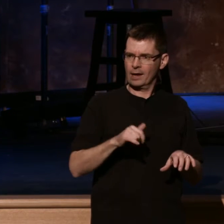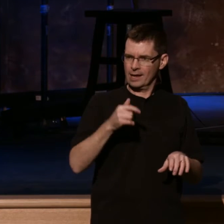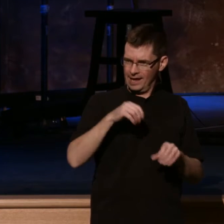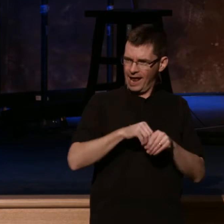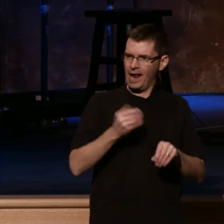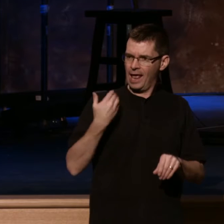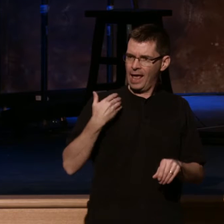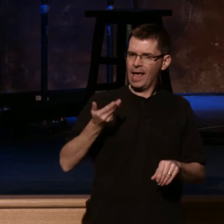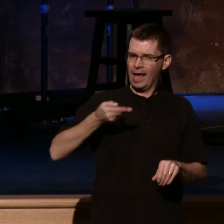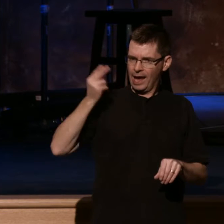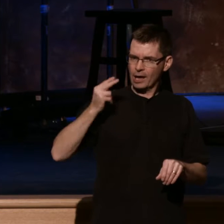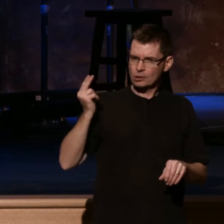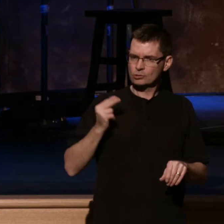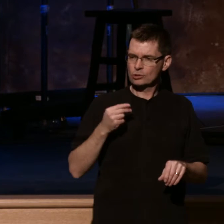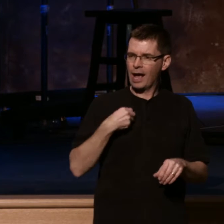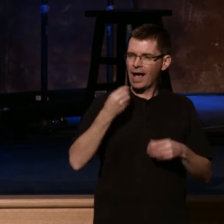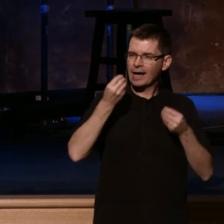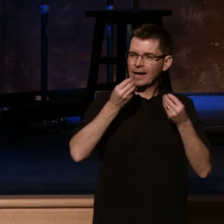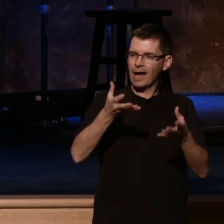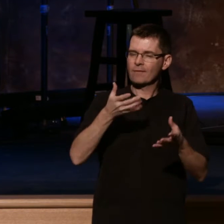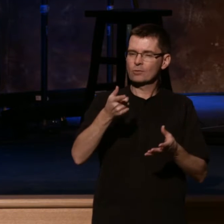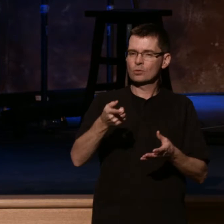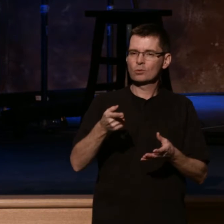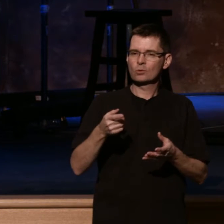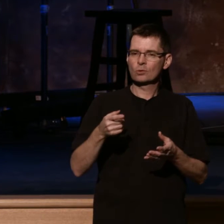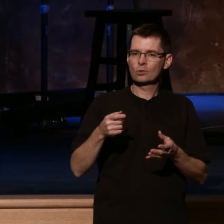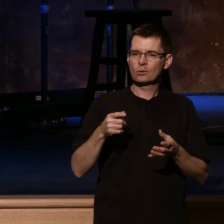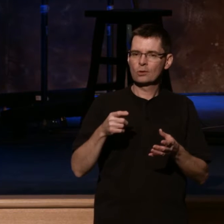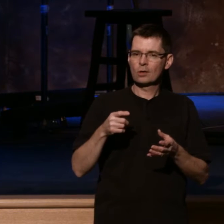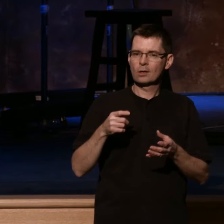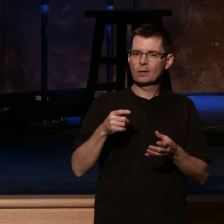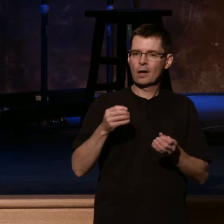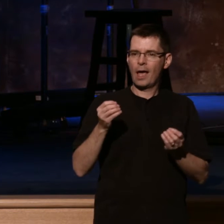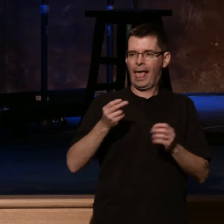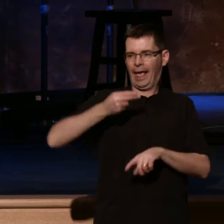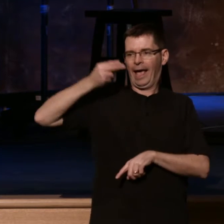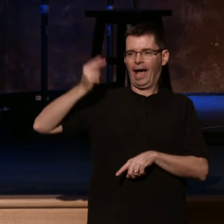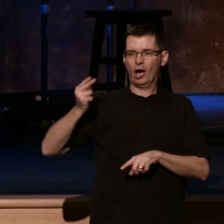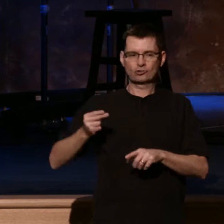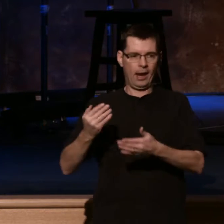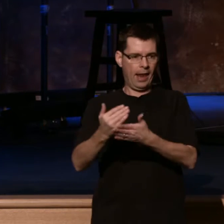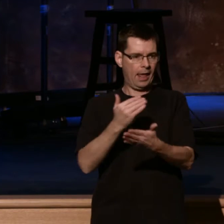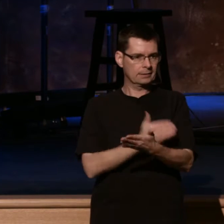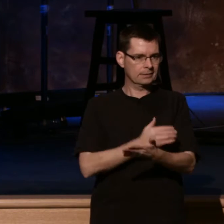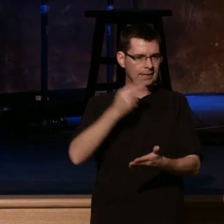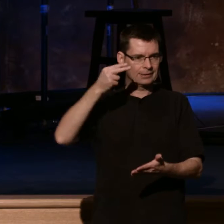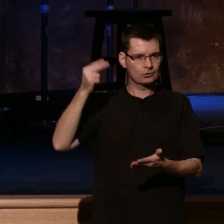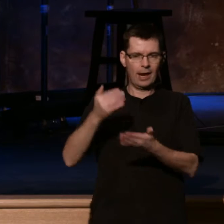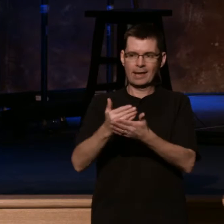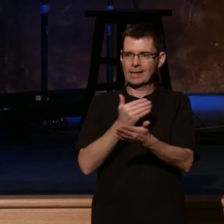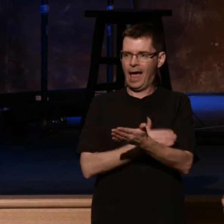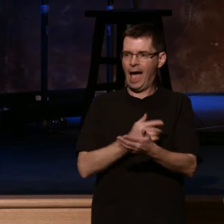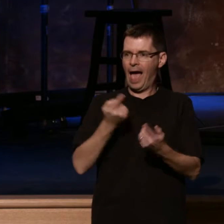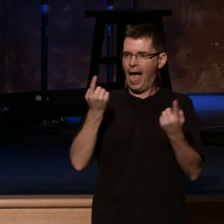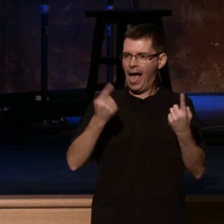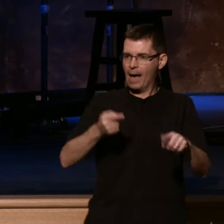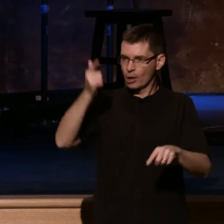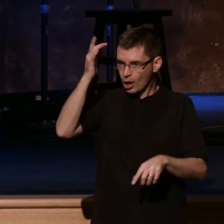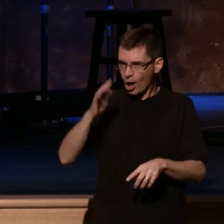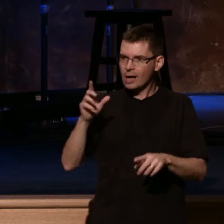So I'm going to give you a quick overview of what we call the Great Awakenings, because I want you to leave here with hope, brothers. I want you to know, look